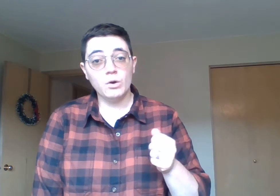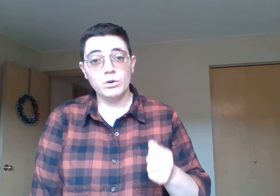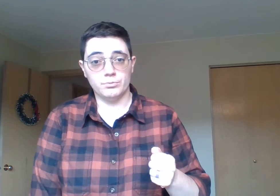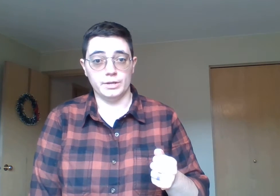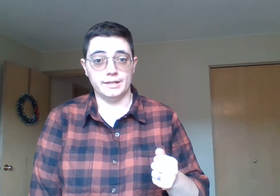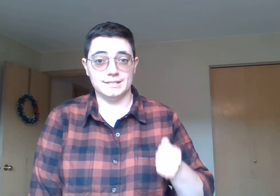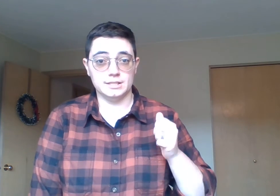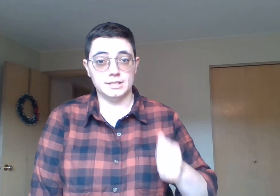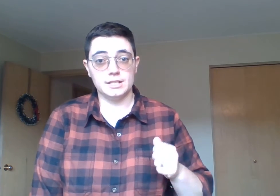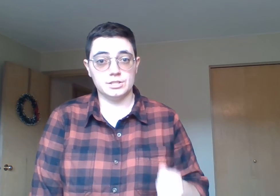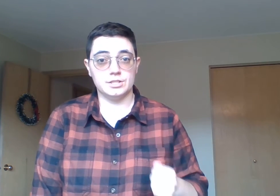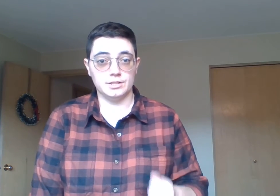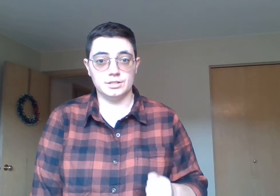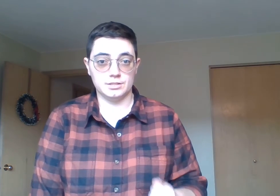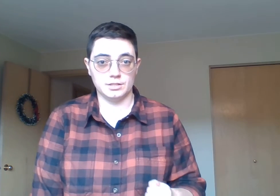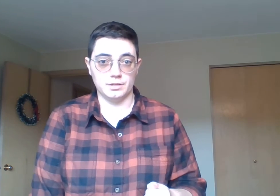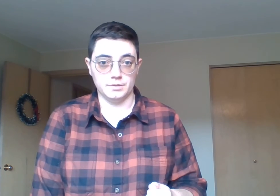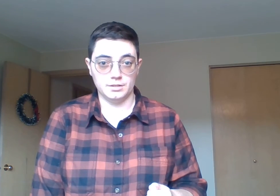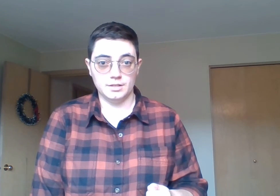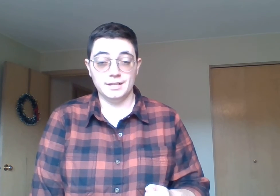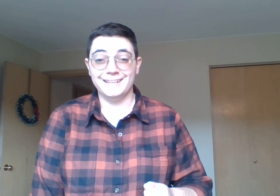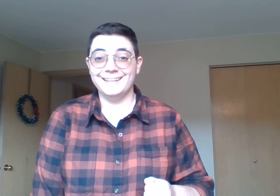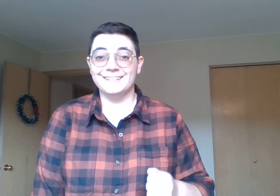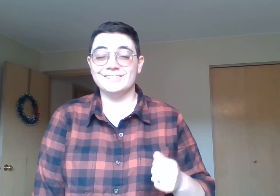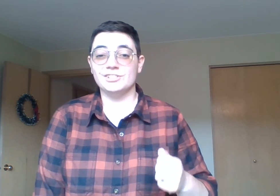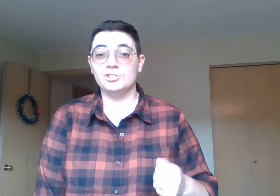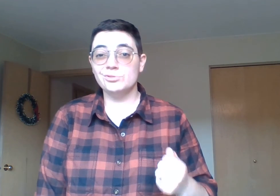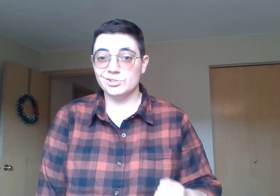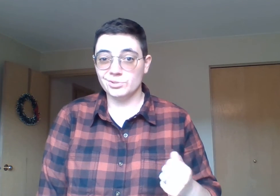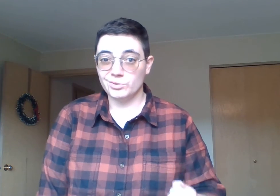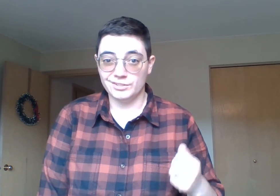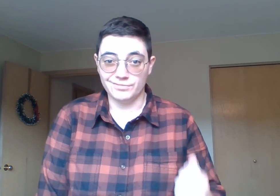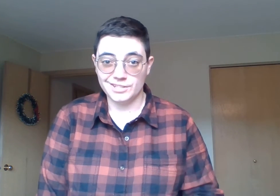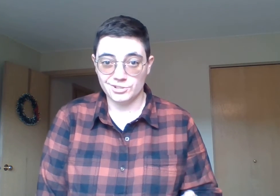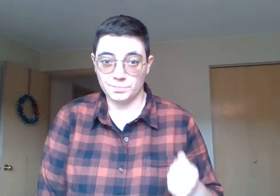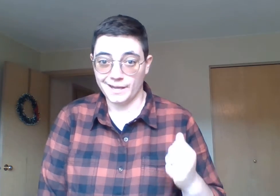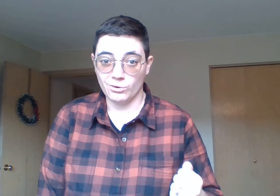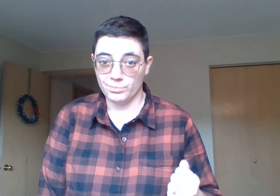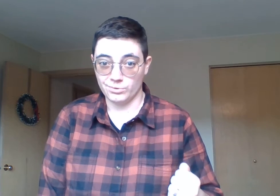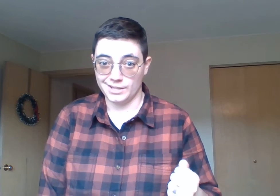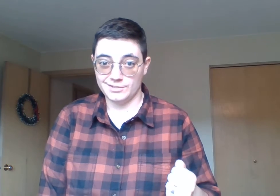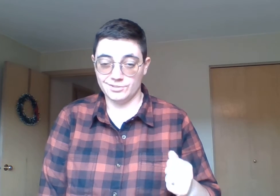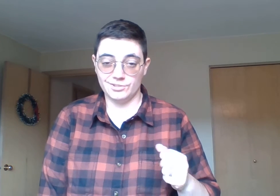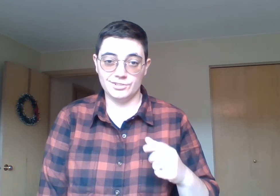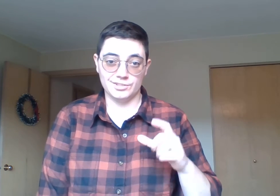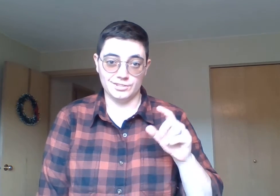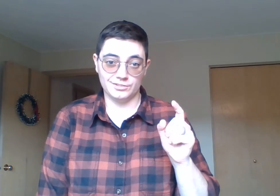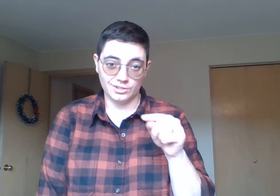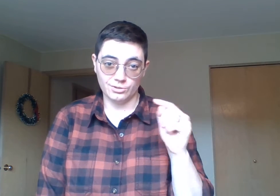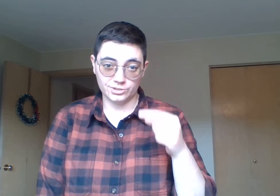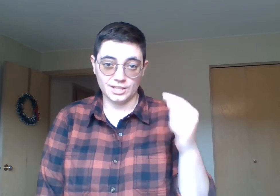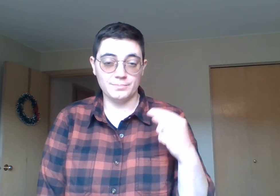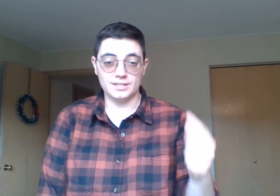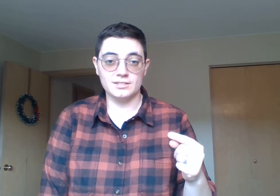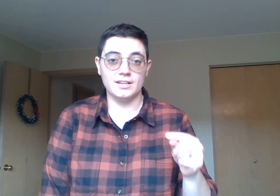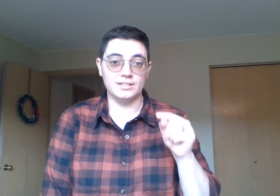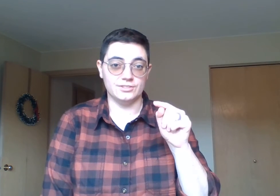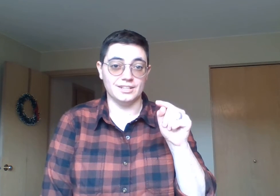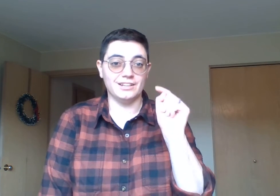PowerPoint that's attached to this assignment. It's the Choose Your Own Adventure PowerPoint. So you're going to go slide by slide, and you're going to